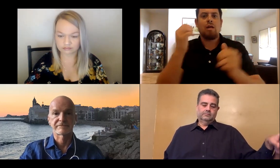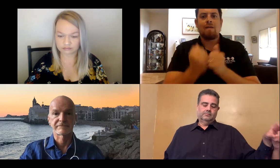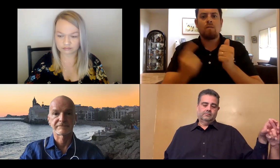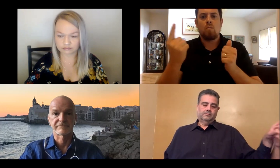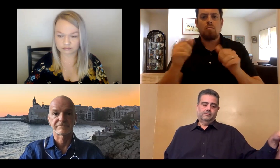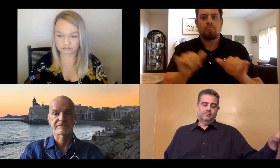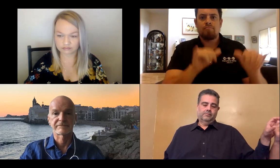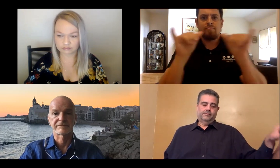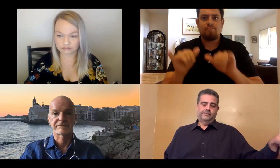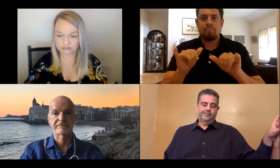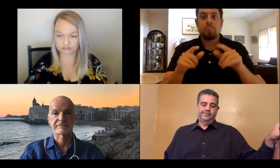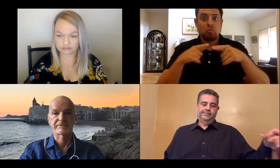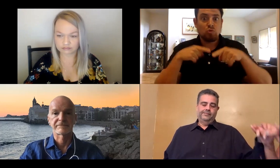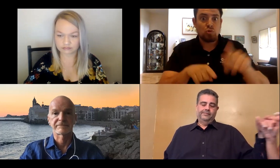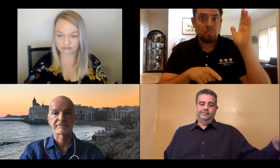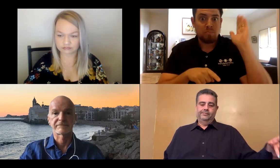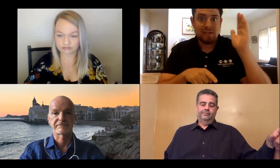allow you to select gallery mode.